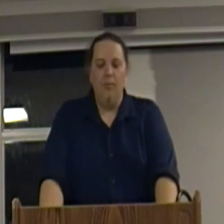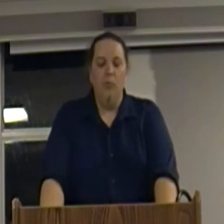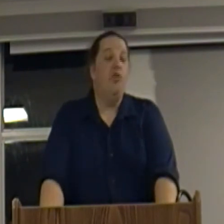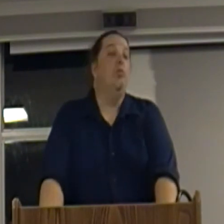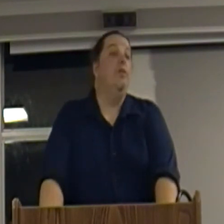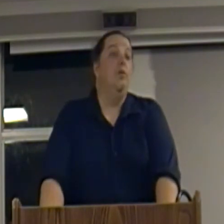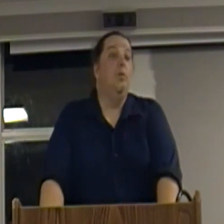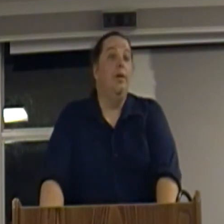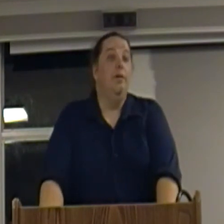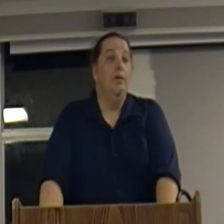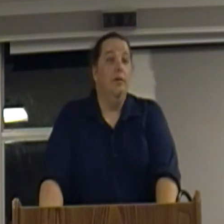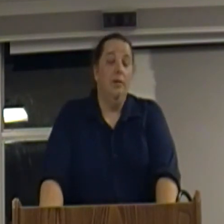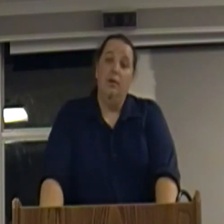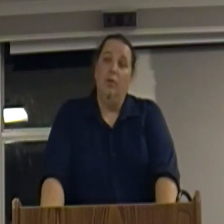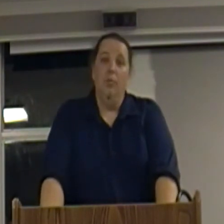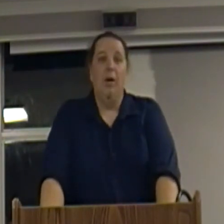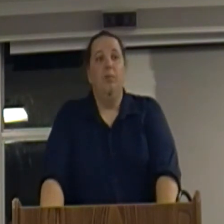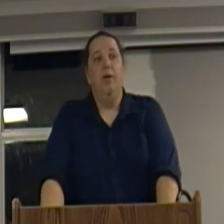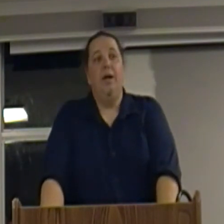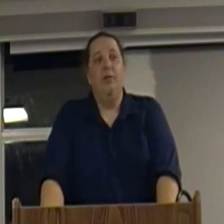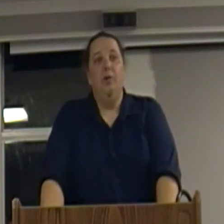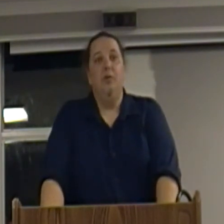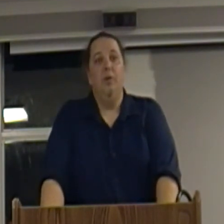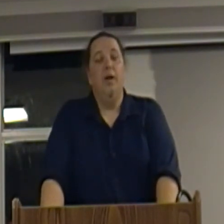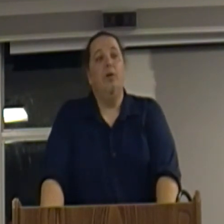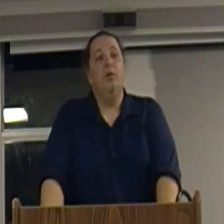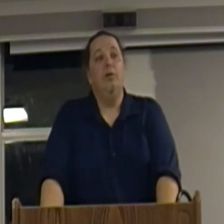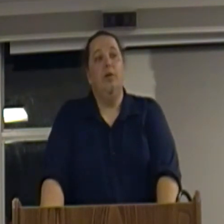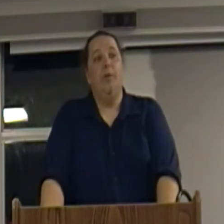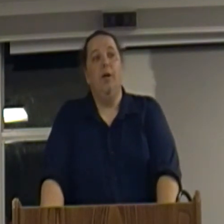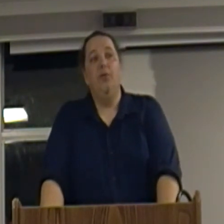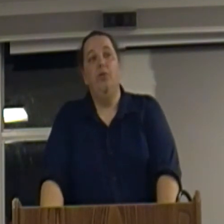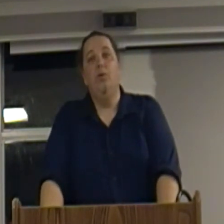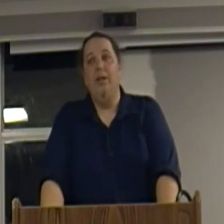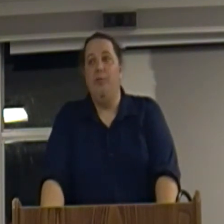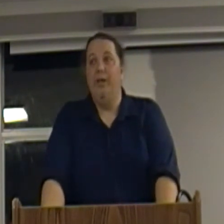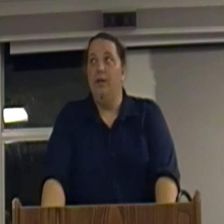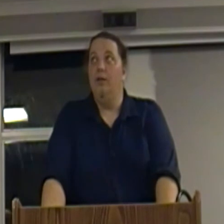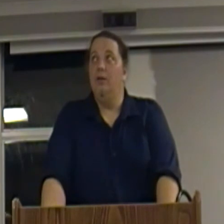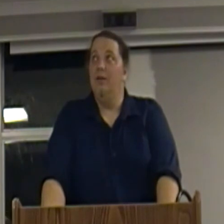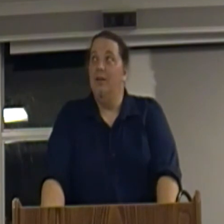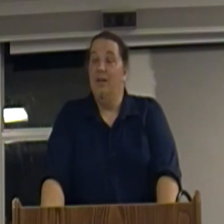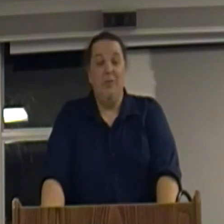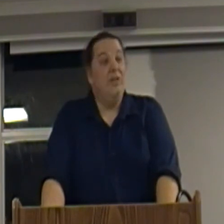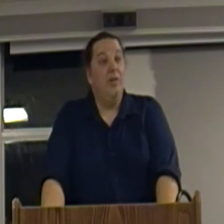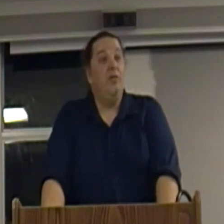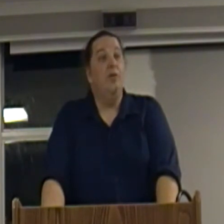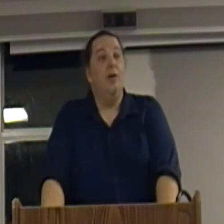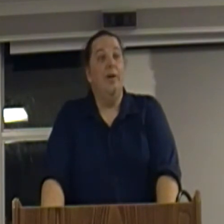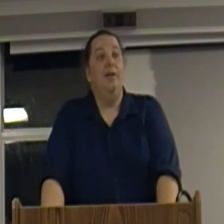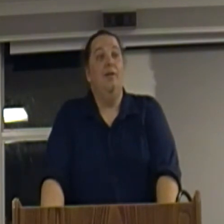we just went through one we're probably about to go through another coming up soon it's been it's been six years already